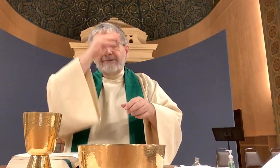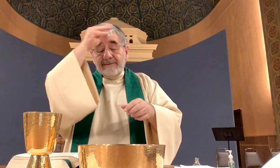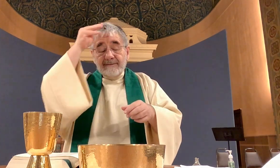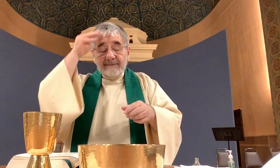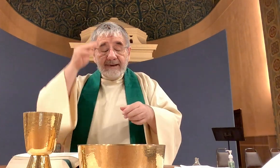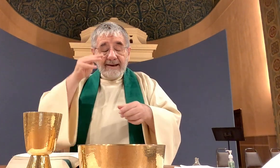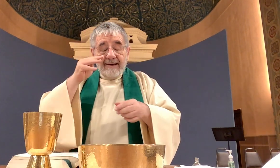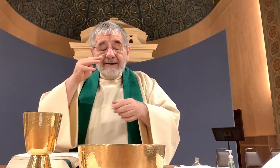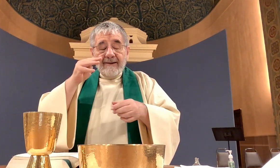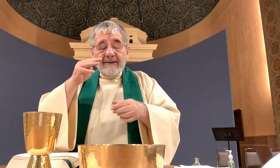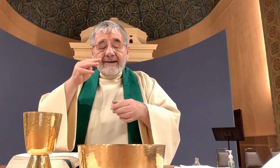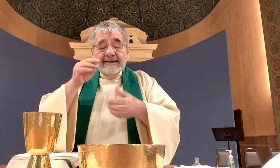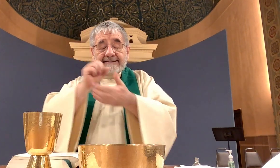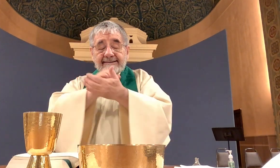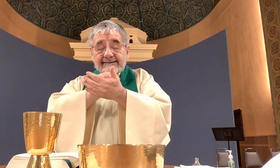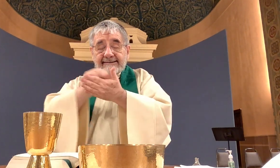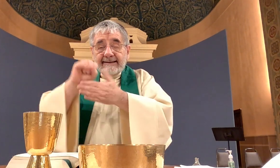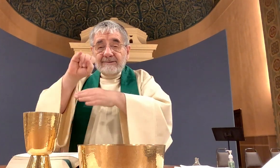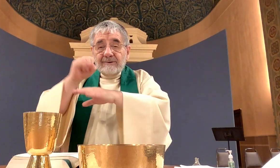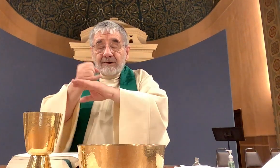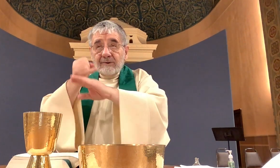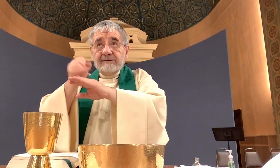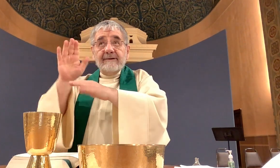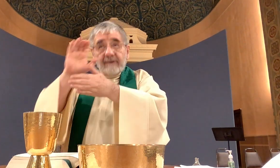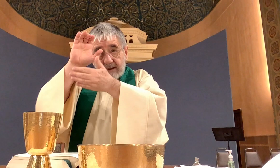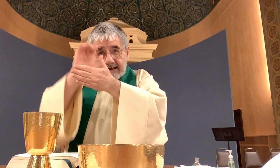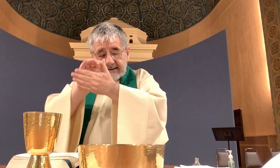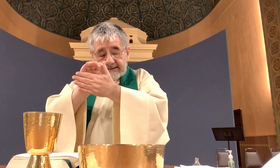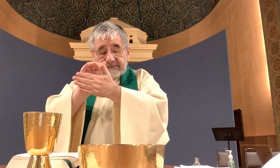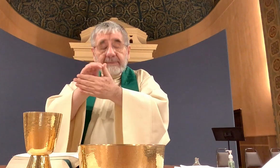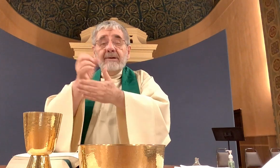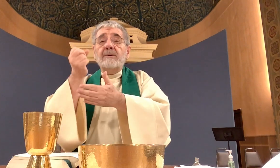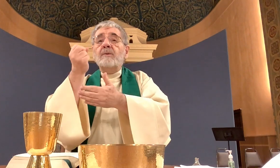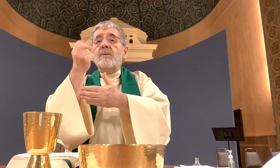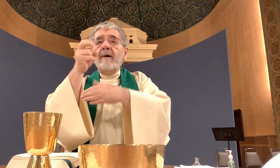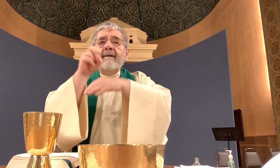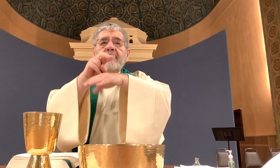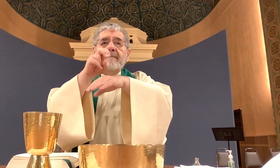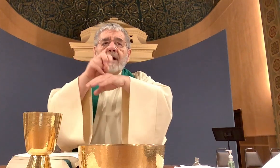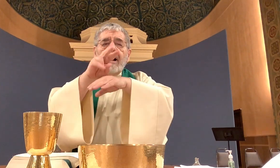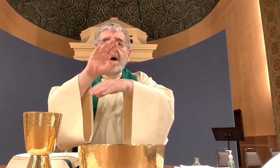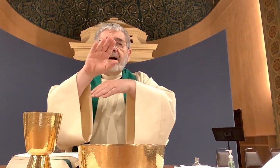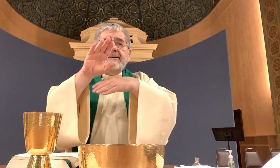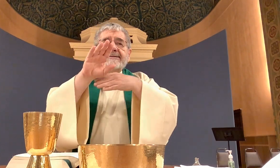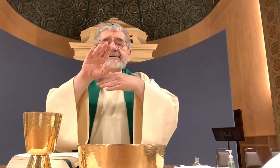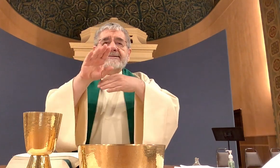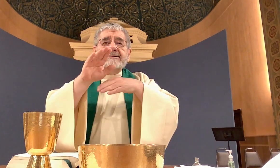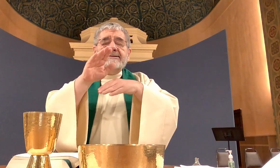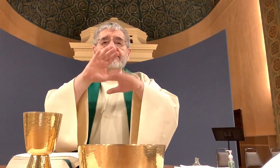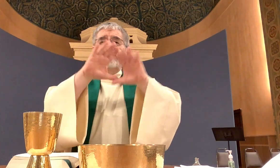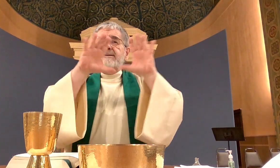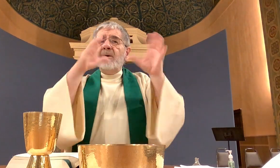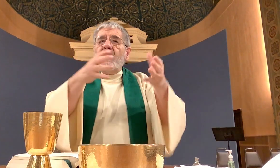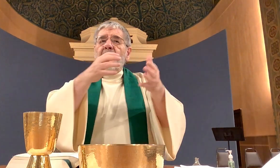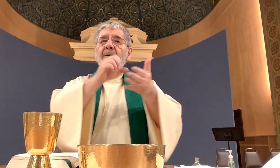blessed joseph her spouse with the blessed apostles and all the saints who have pleased you throughout the ages